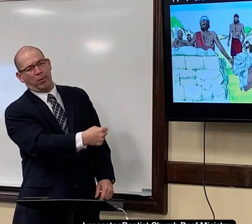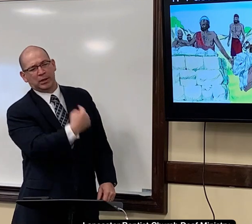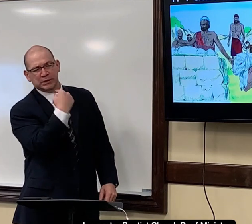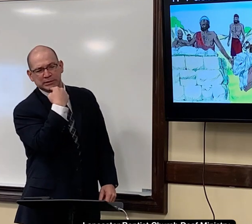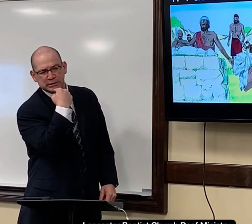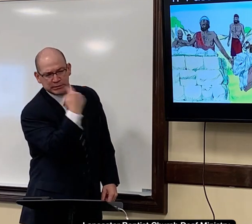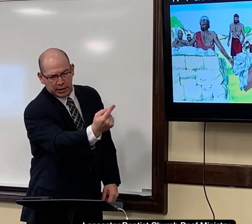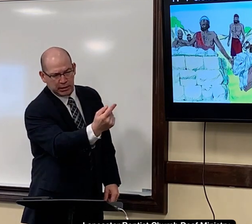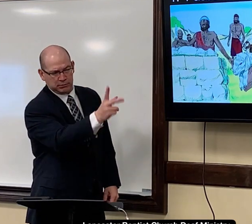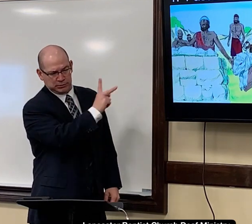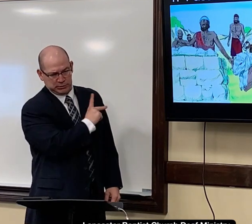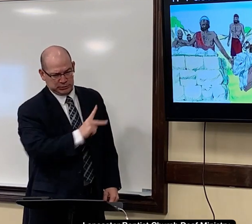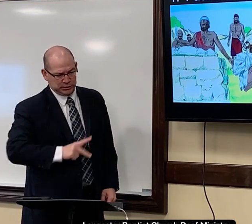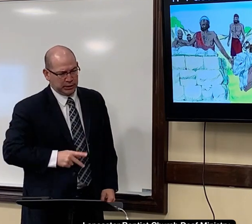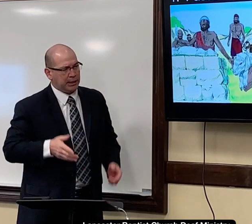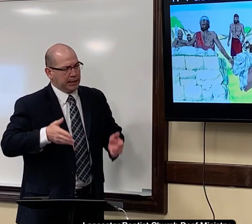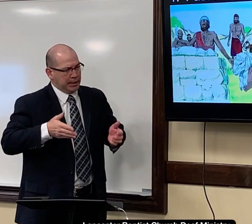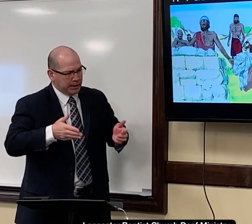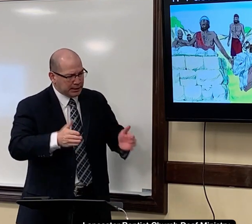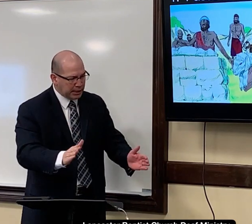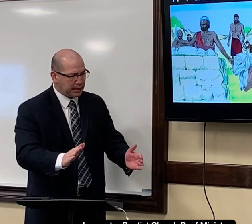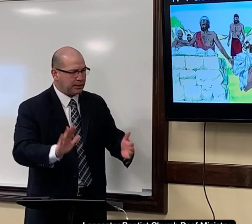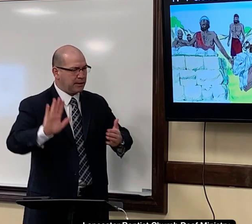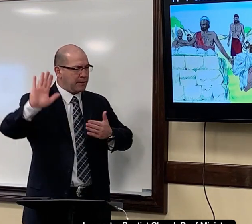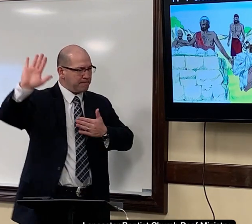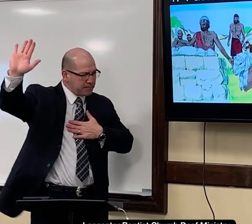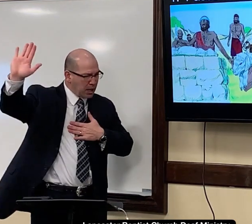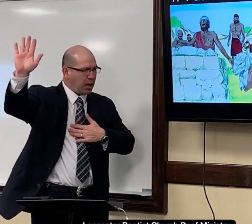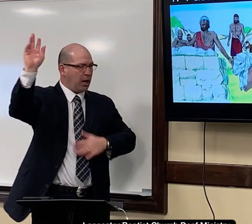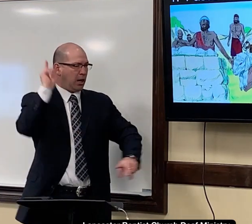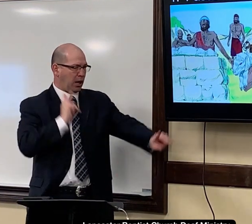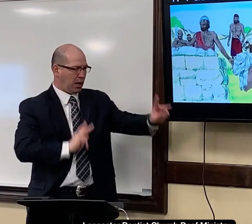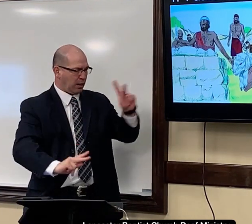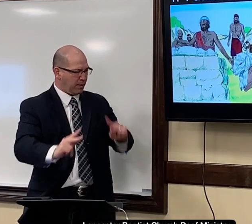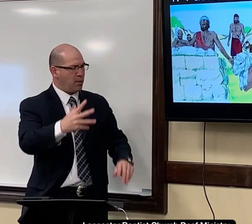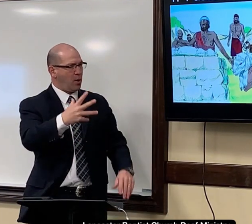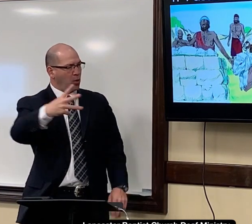tell tell the king let my people go